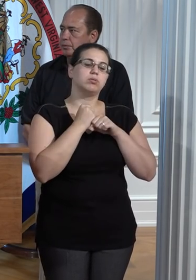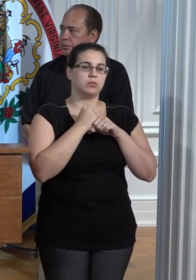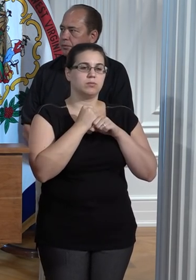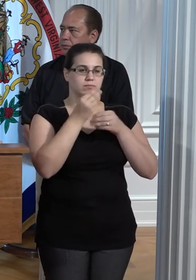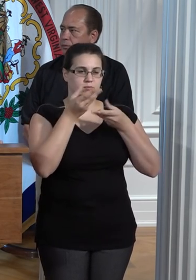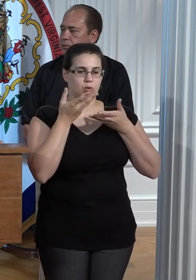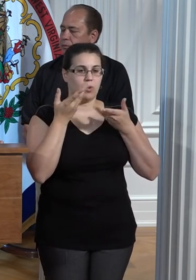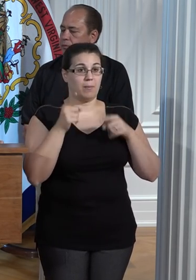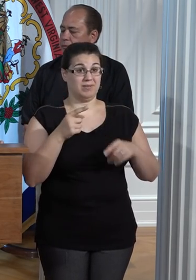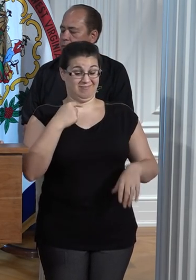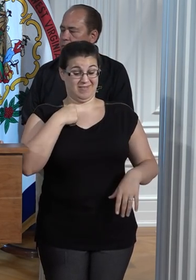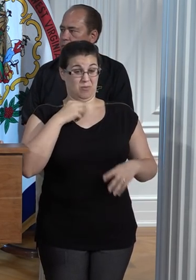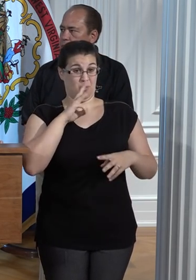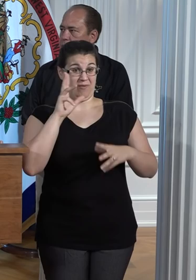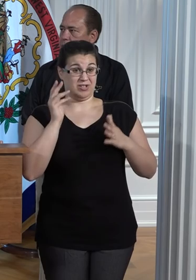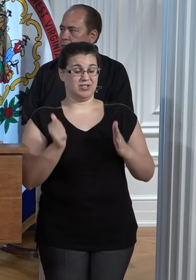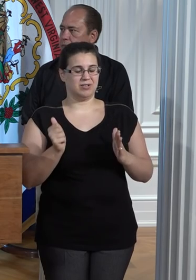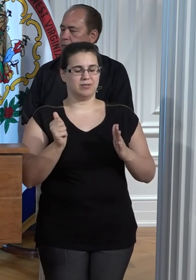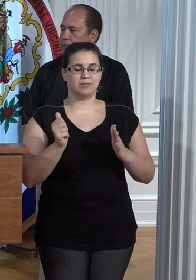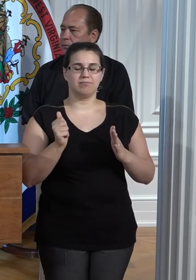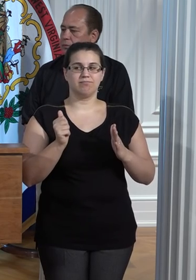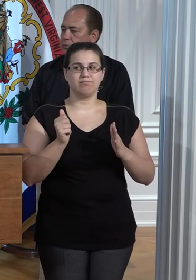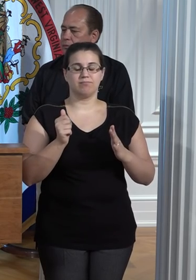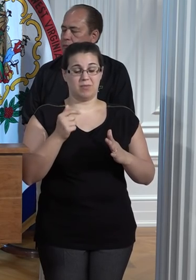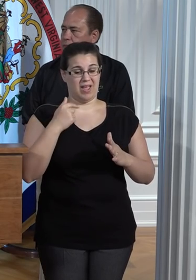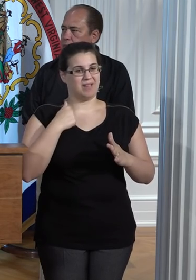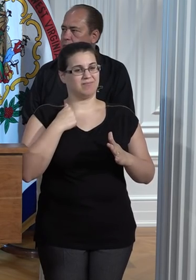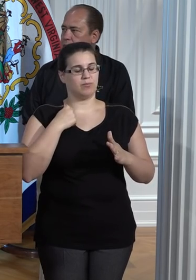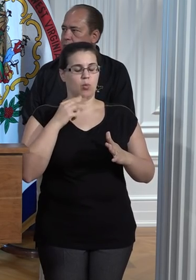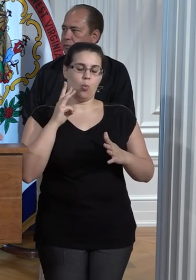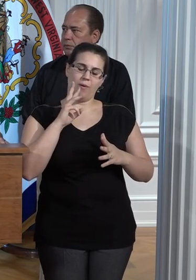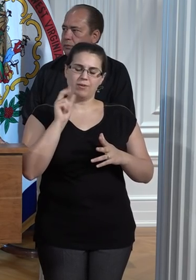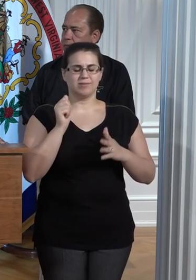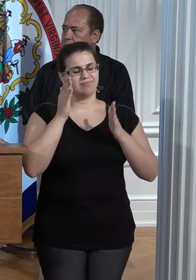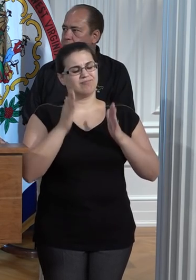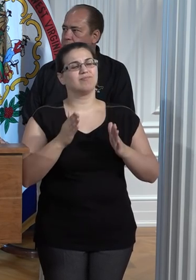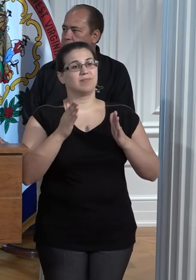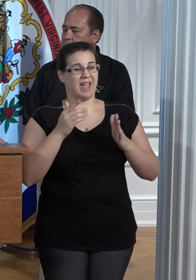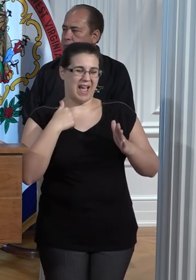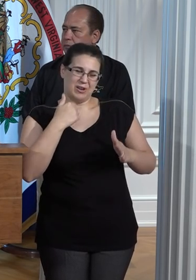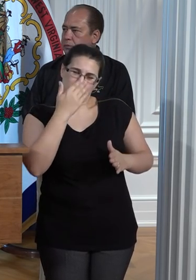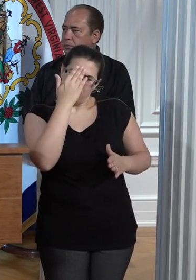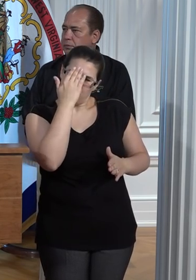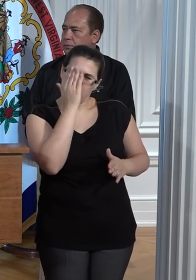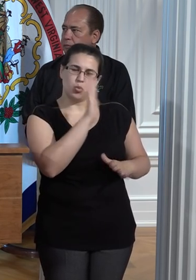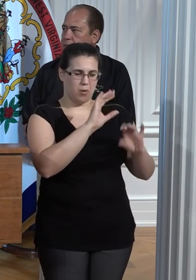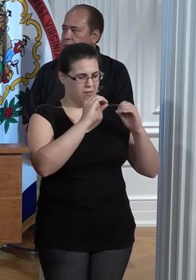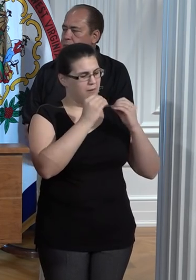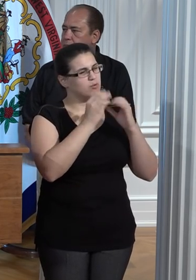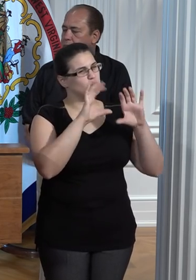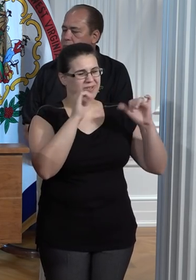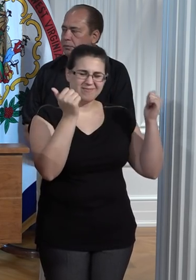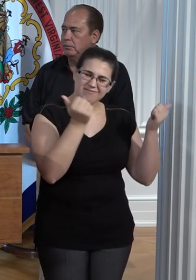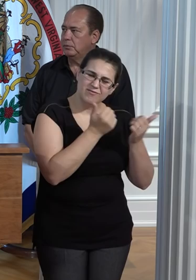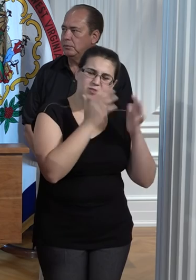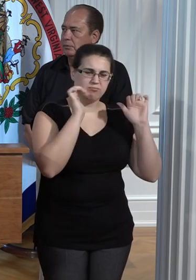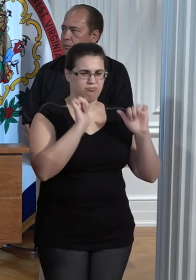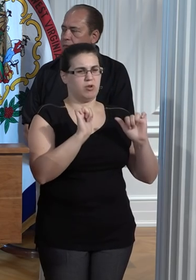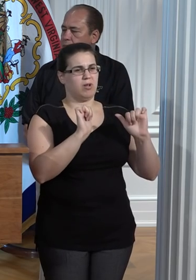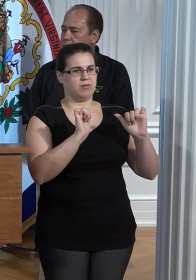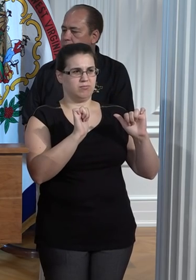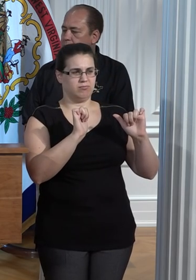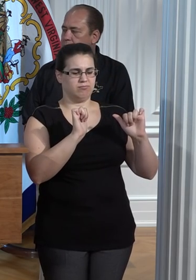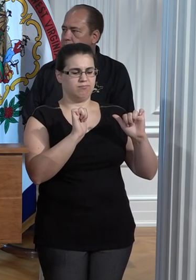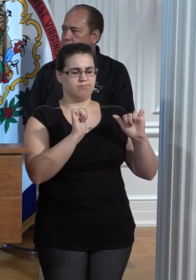a West Virginian, I'm reassured, as all West Virginians should be, that your office and your cabinet are doing all that they can and are well